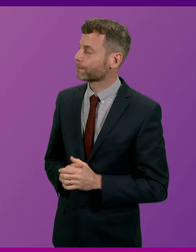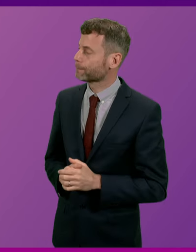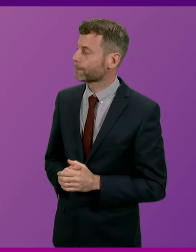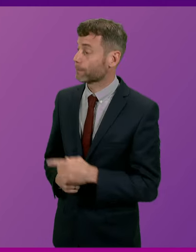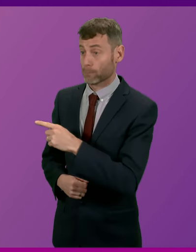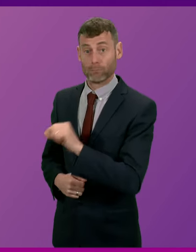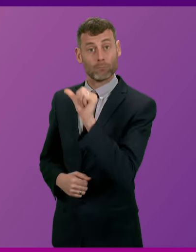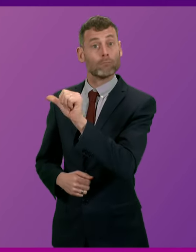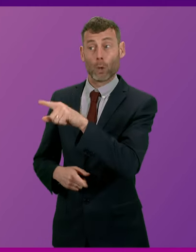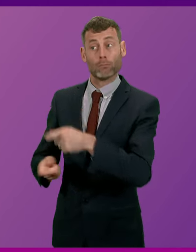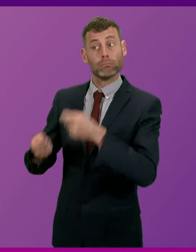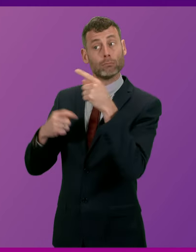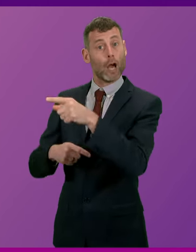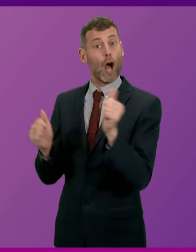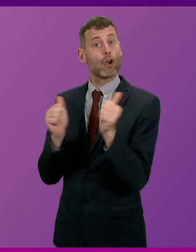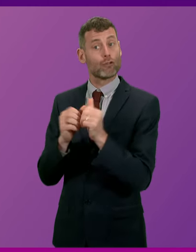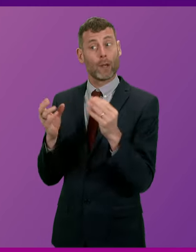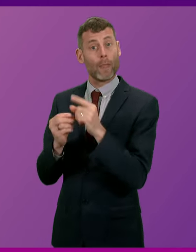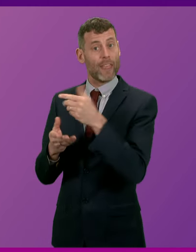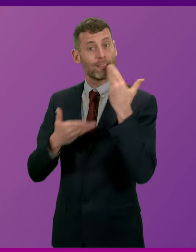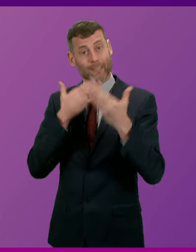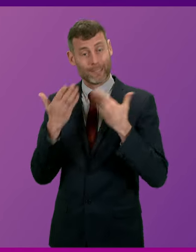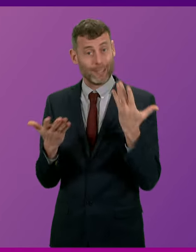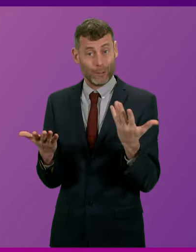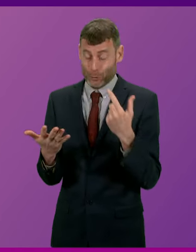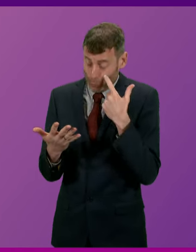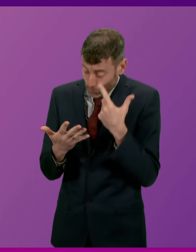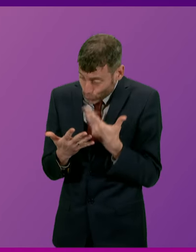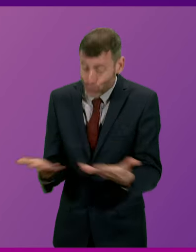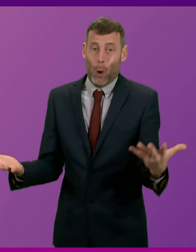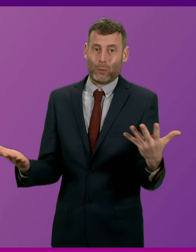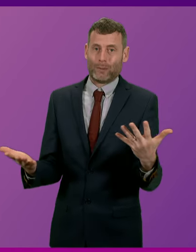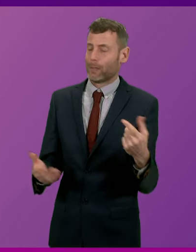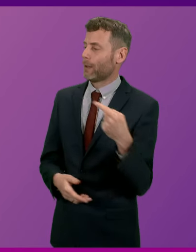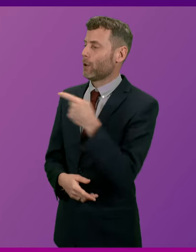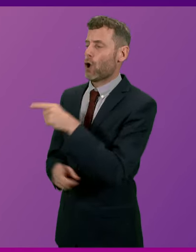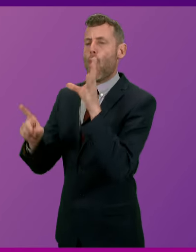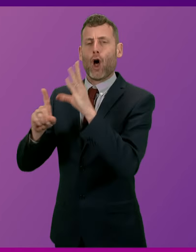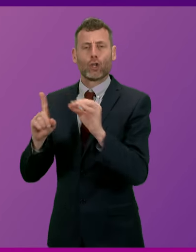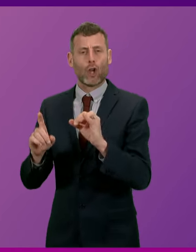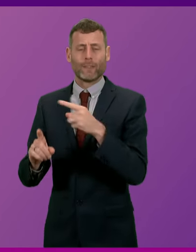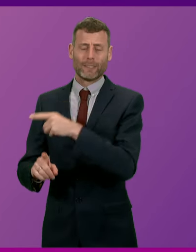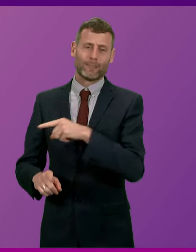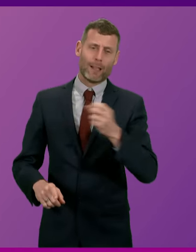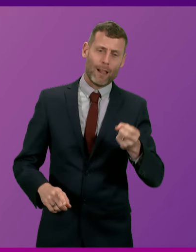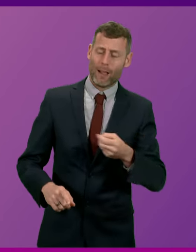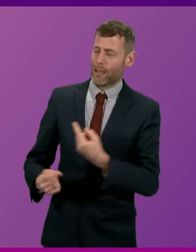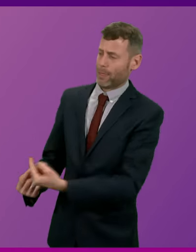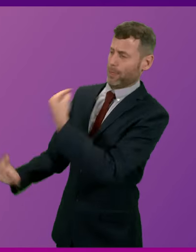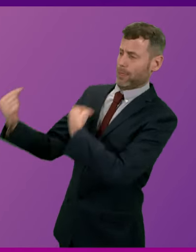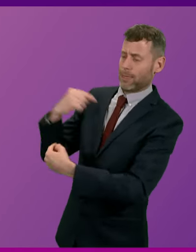I do agree with that and it flies in the face of some of the rhetoric that we hear from the opposition. The opposition